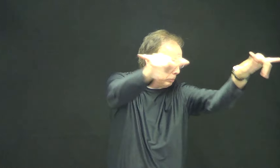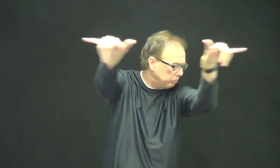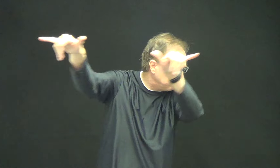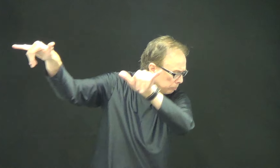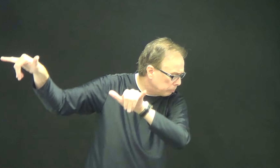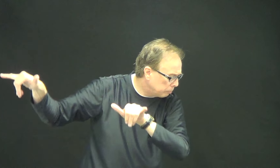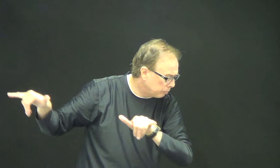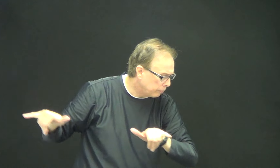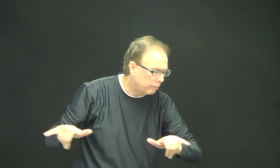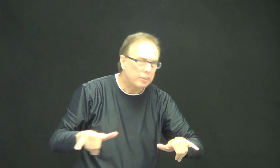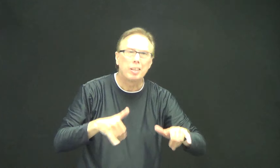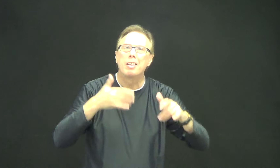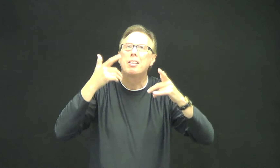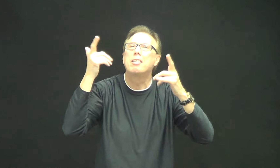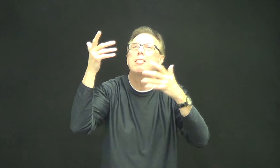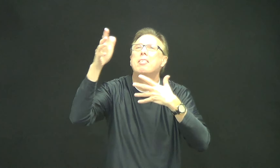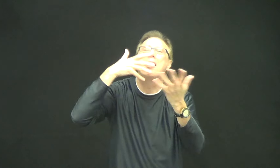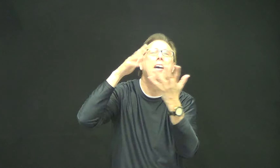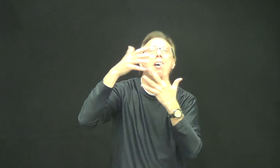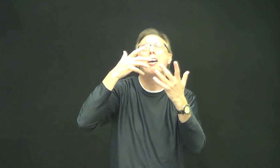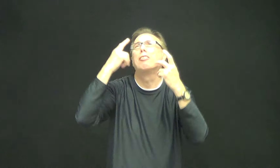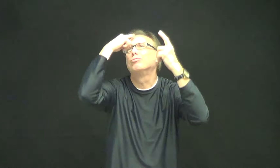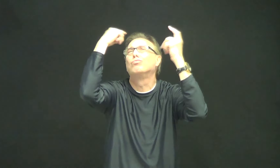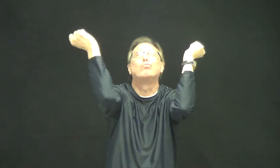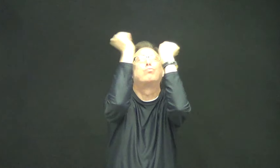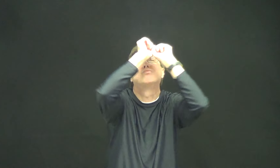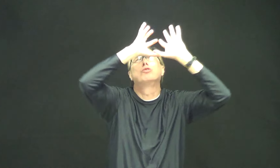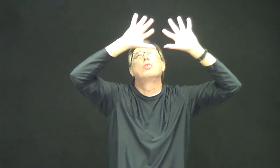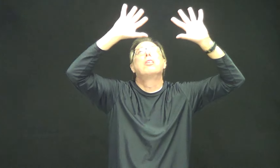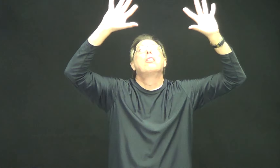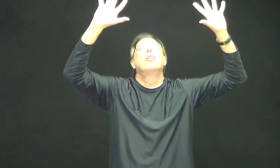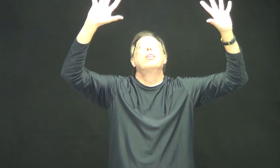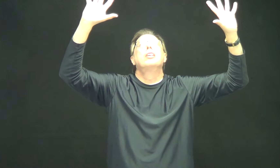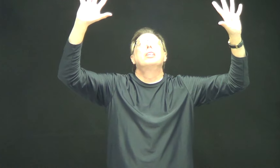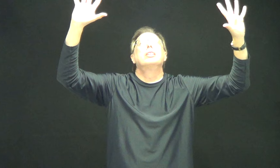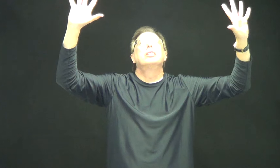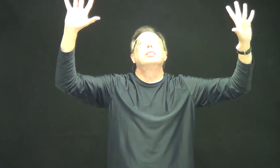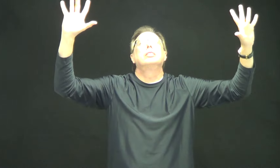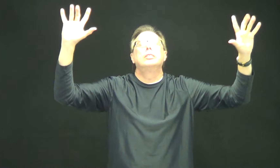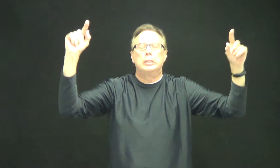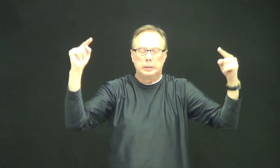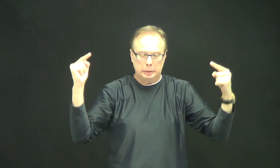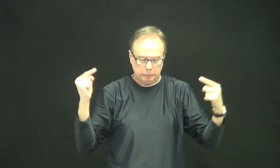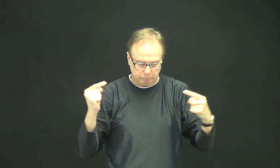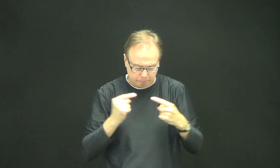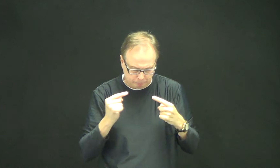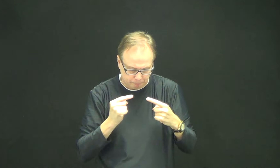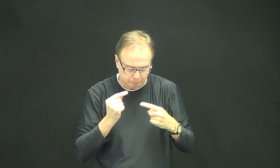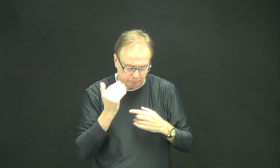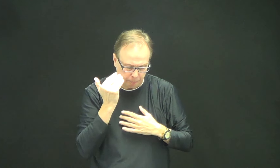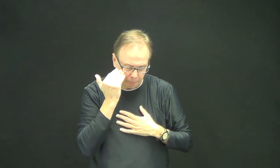We love to laugh, to dream our dreams, we know the sting of pain.